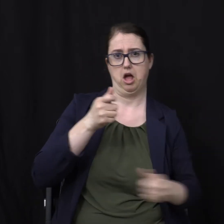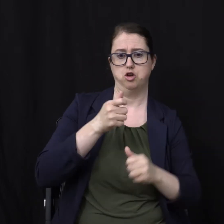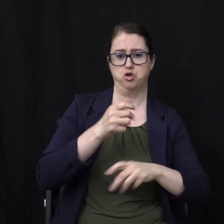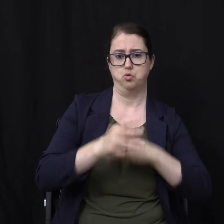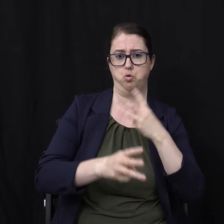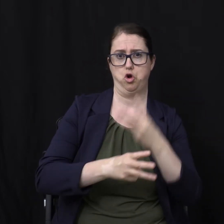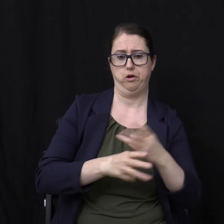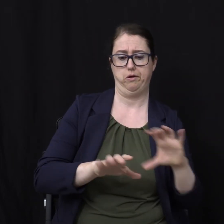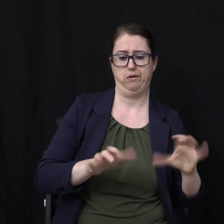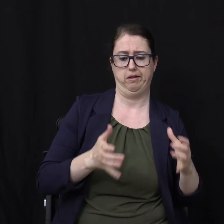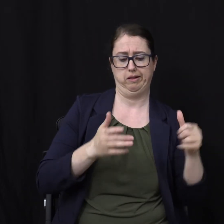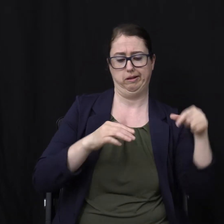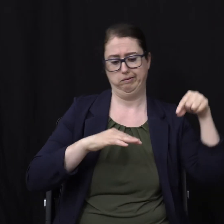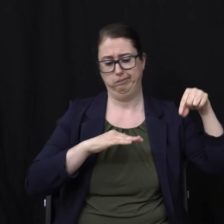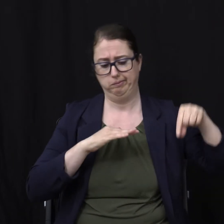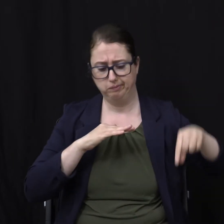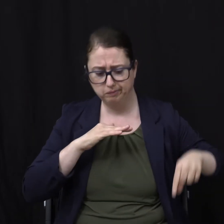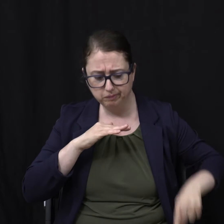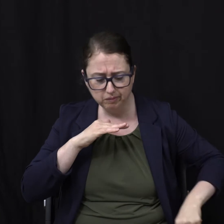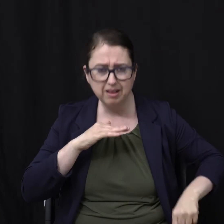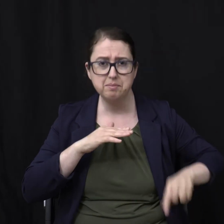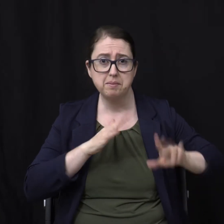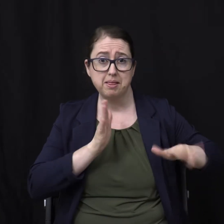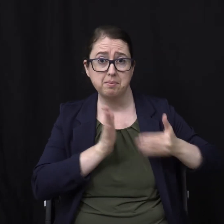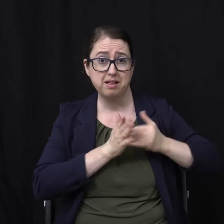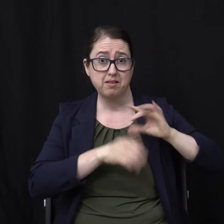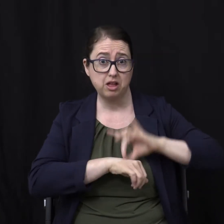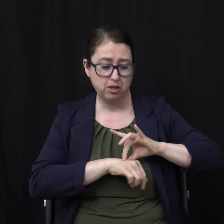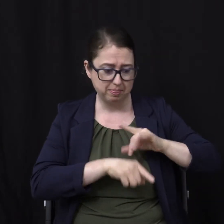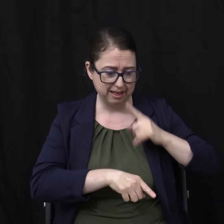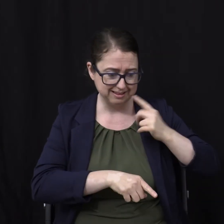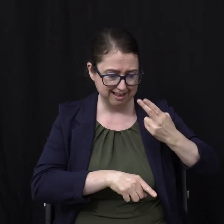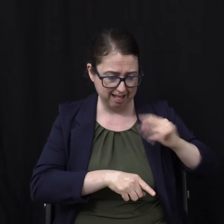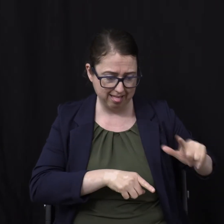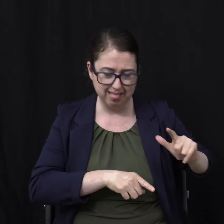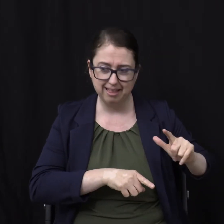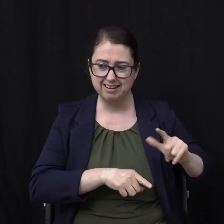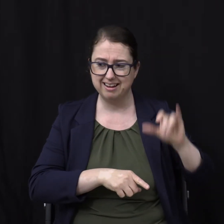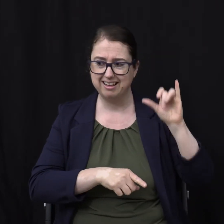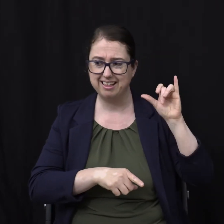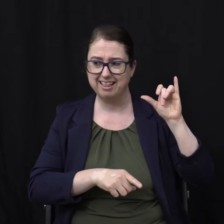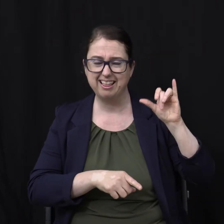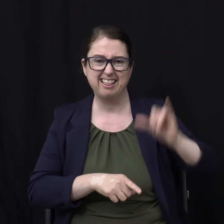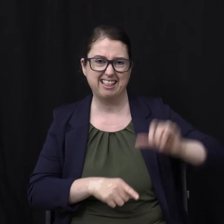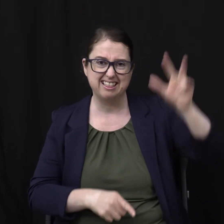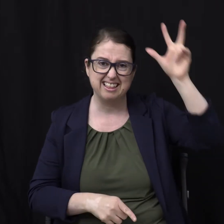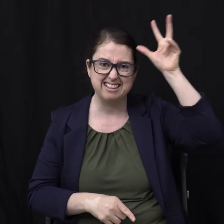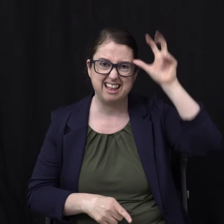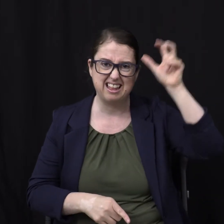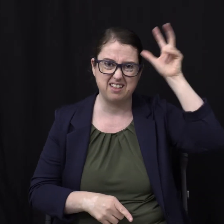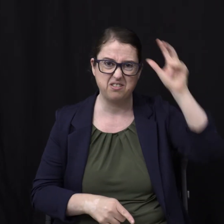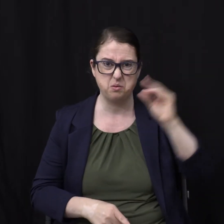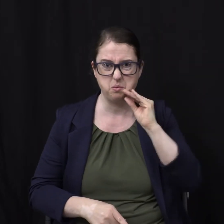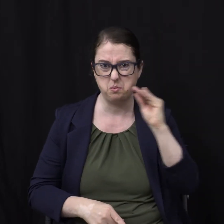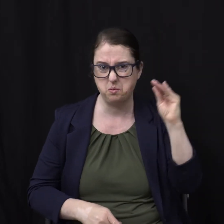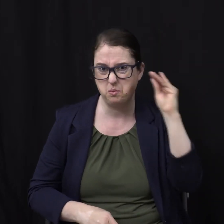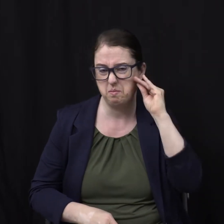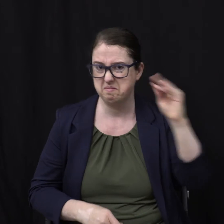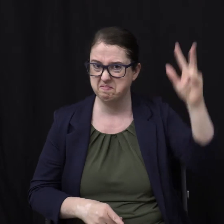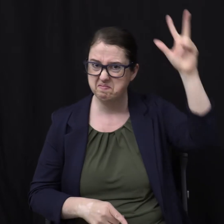earth Perhaps right at the center of the earth Is hell This is the devil's home Satan ruleth